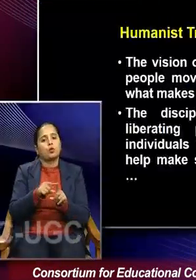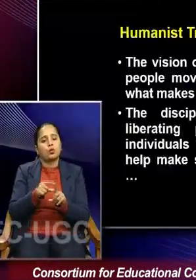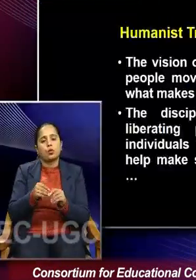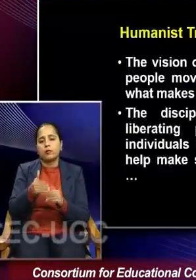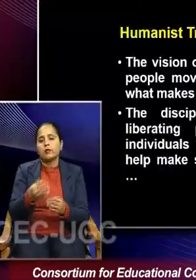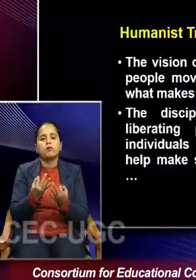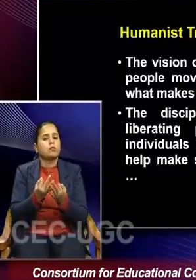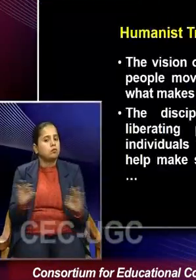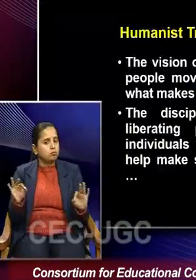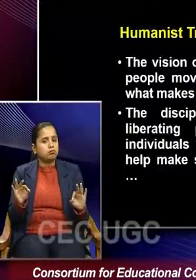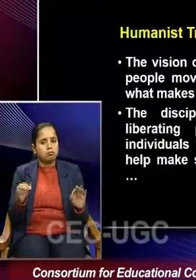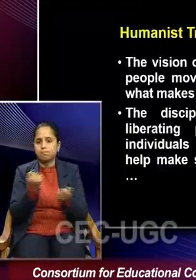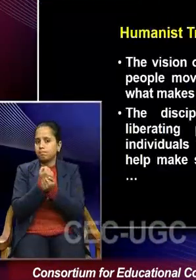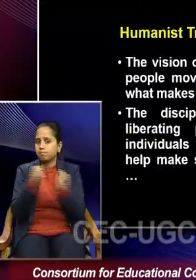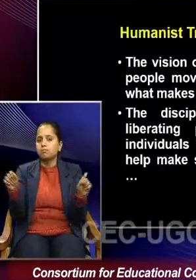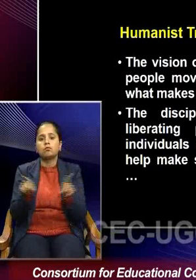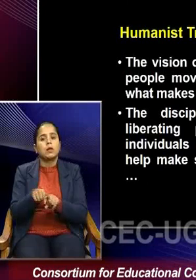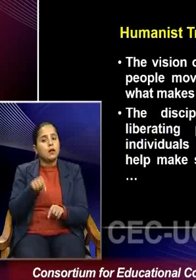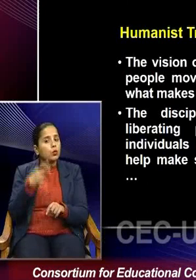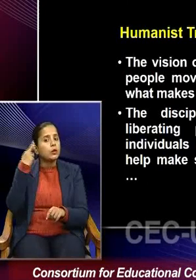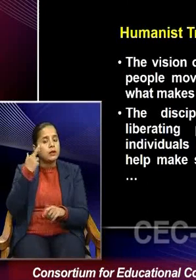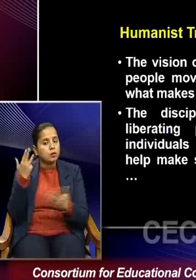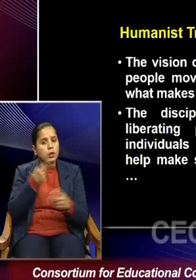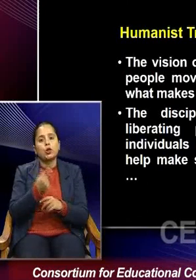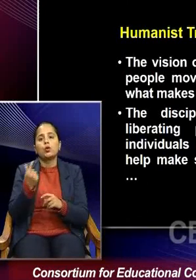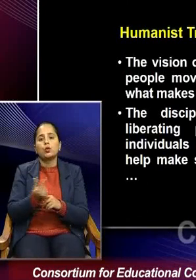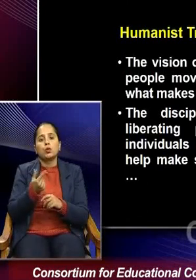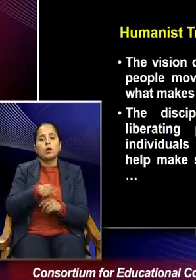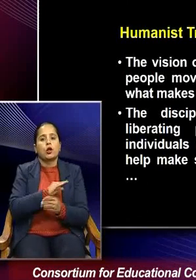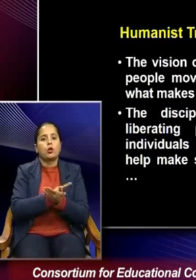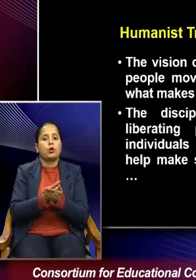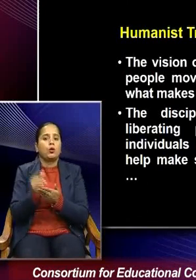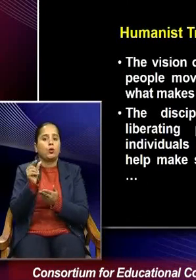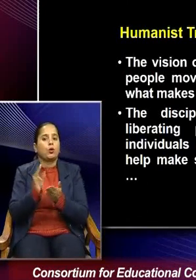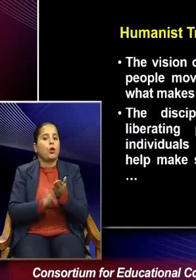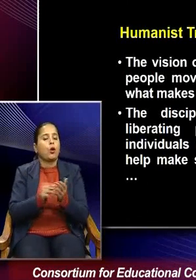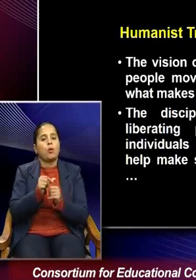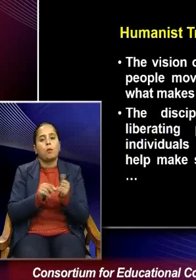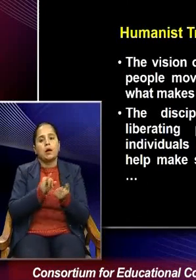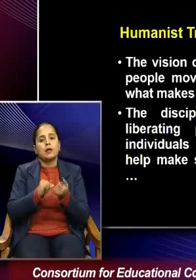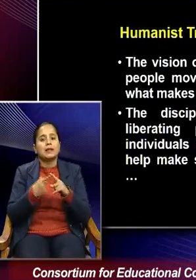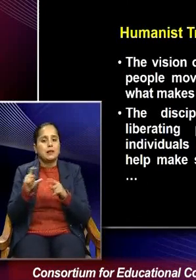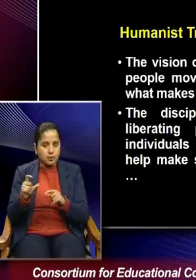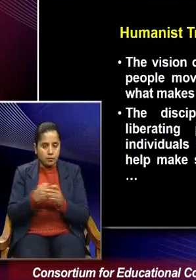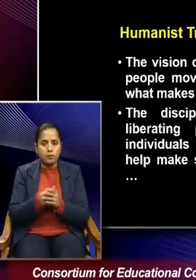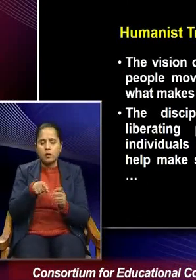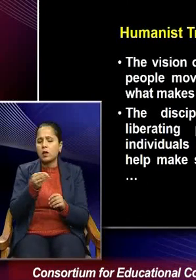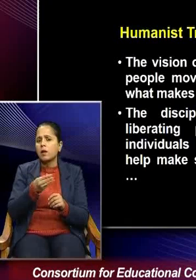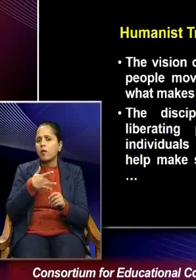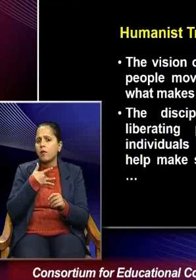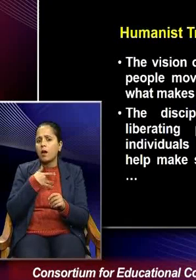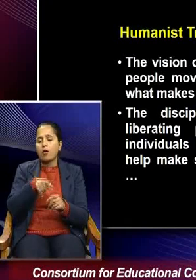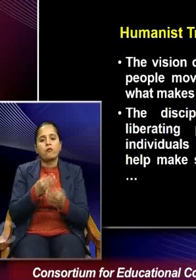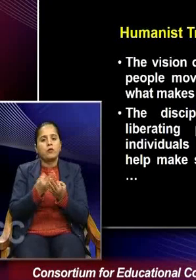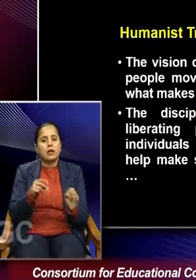freedom. You know, that is why he is using the term humanistic. It's kind of more something which will